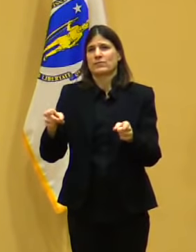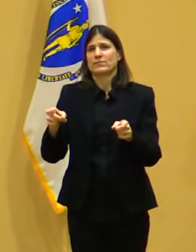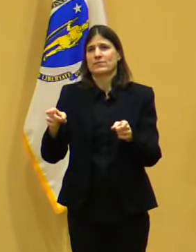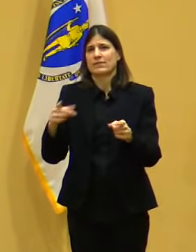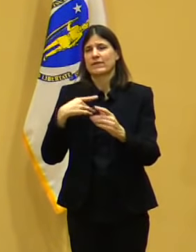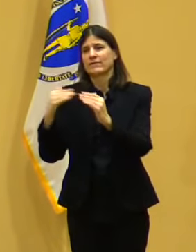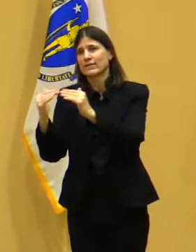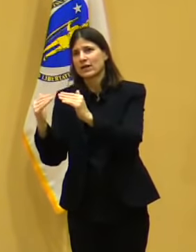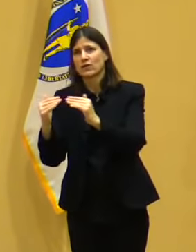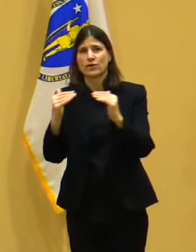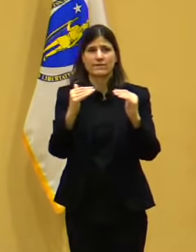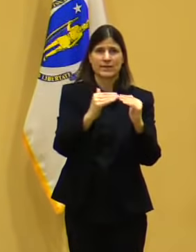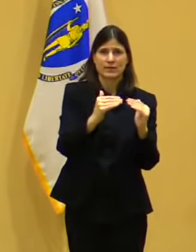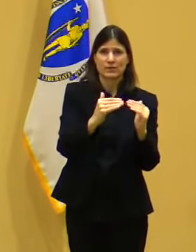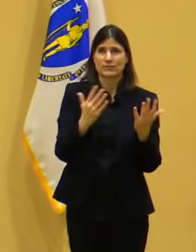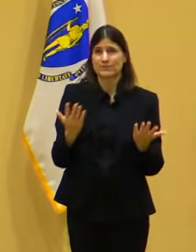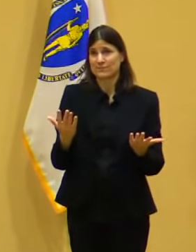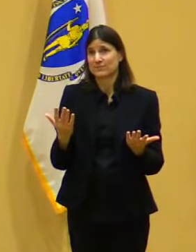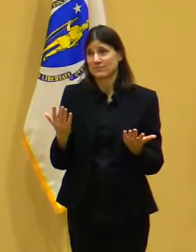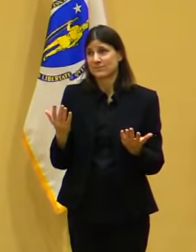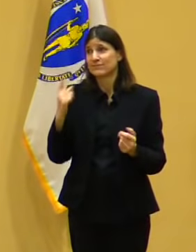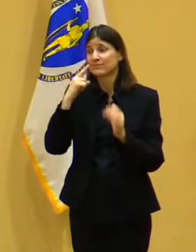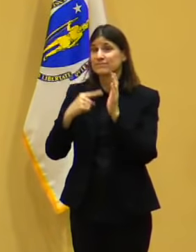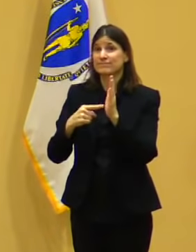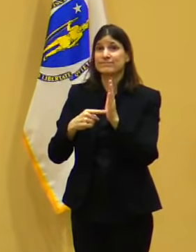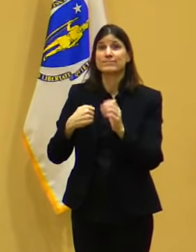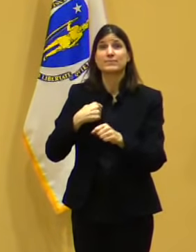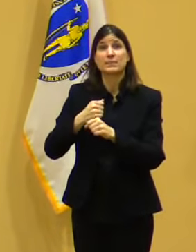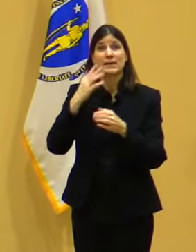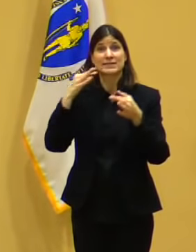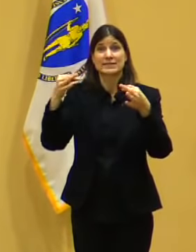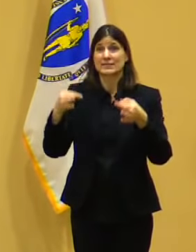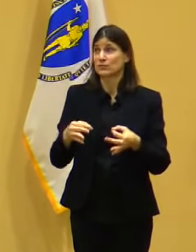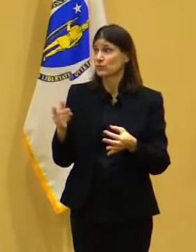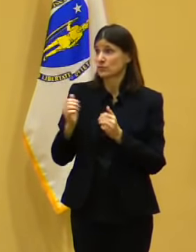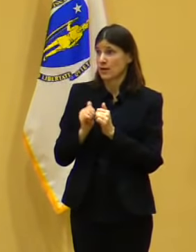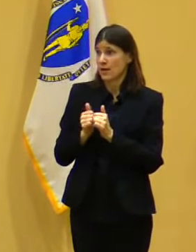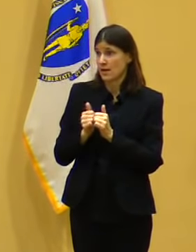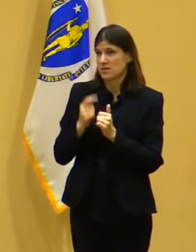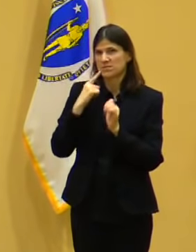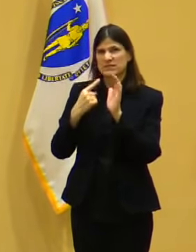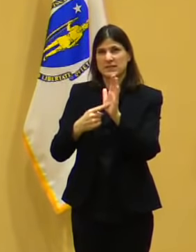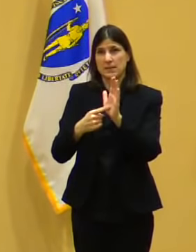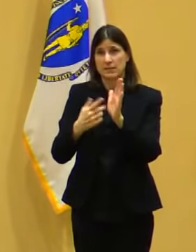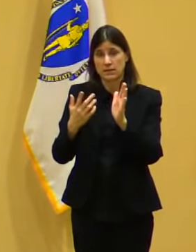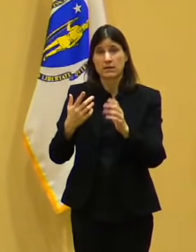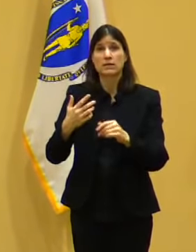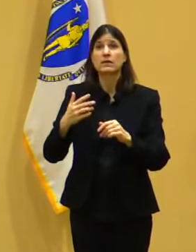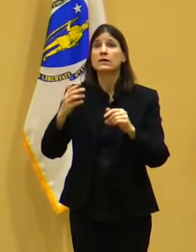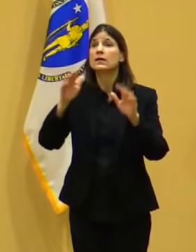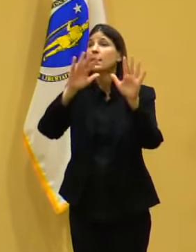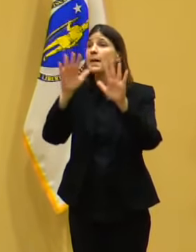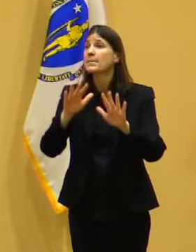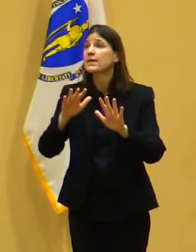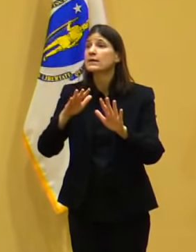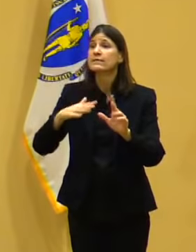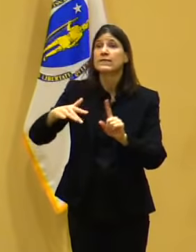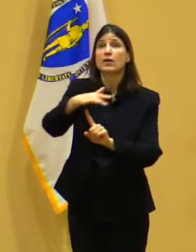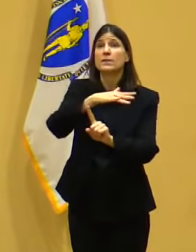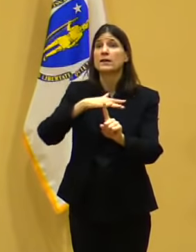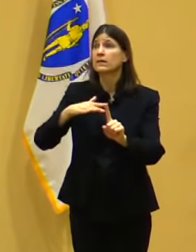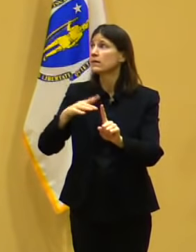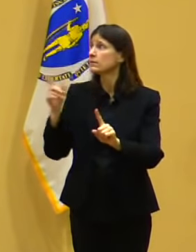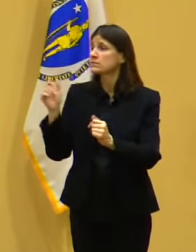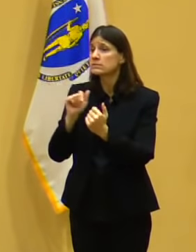we believe the fastest way and the most appropriate way to deal with some of the issues around climate is to pursue a strategy with